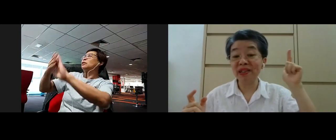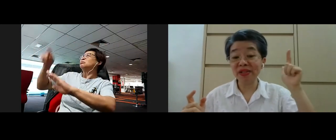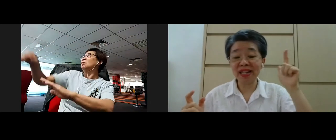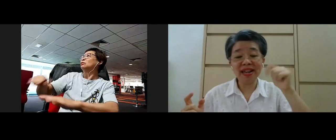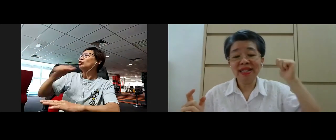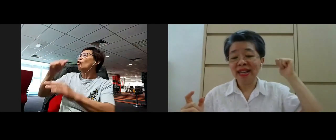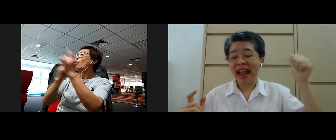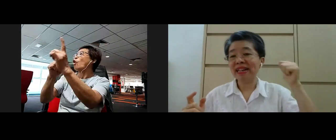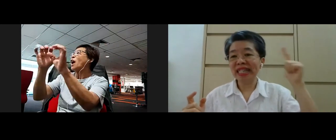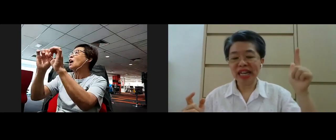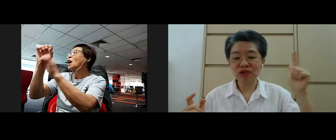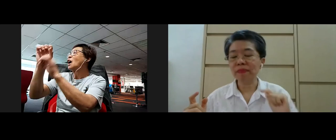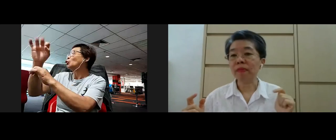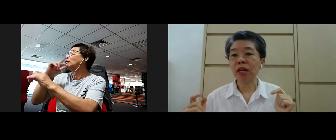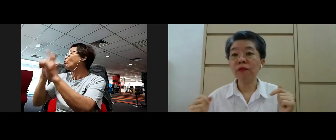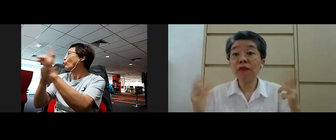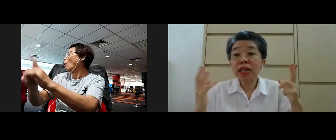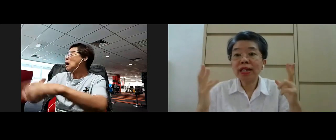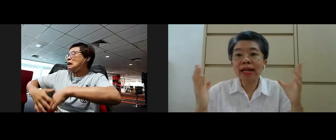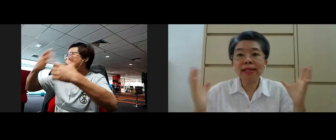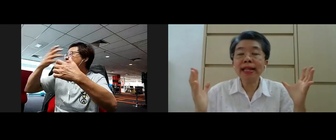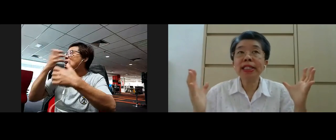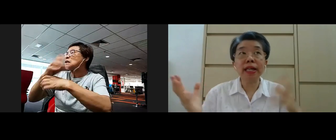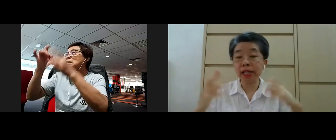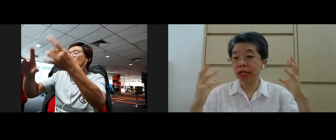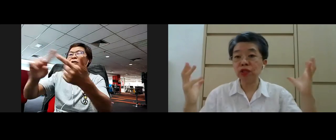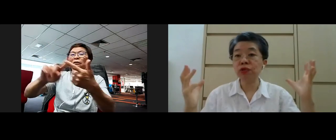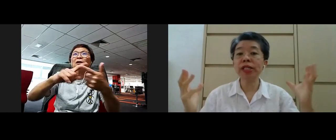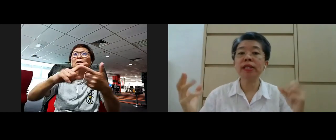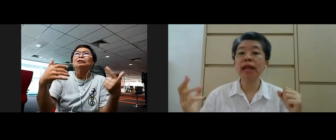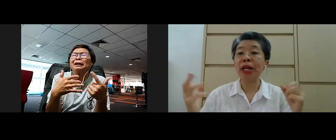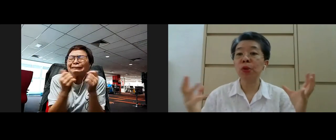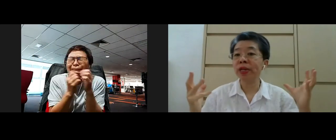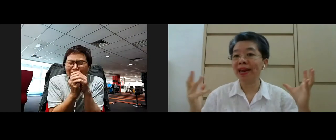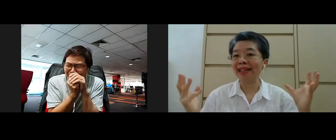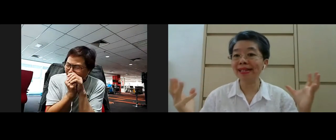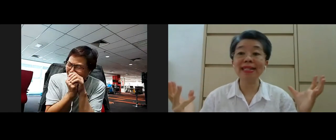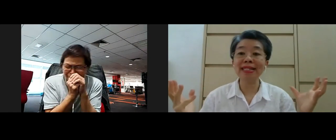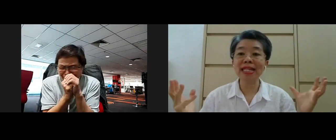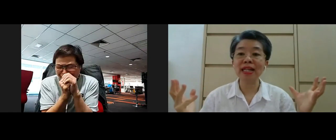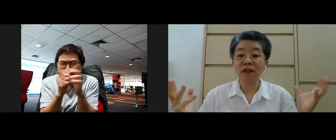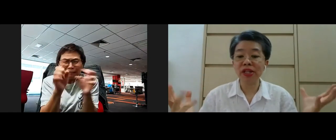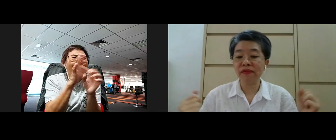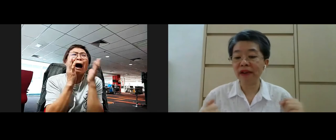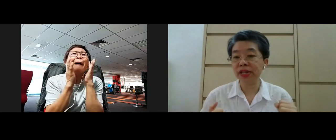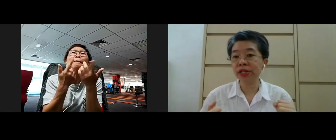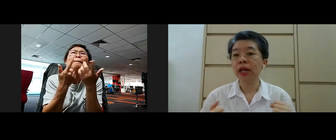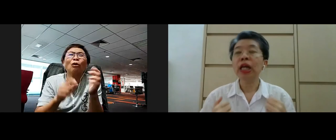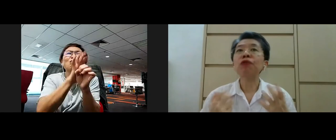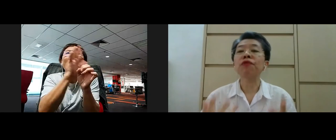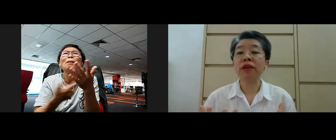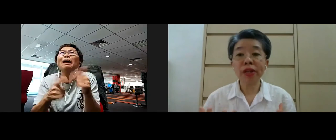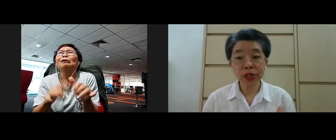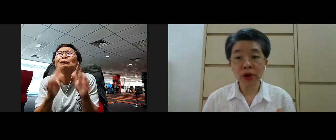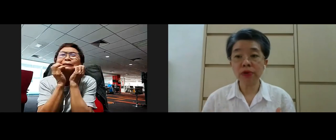SOP and all those yeah anger and hatred yeah fear and anxiety like I see through this unknown and uncertainty of this virus